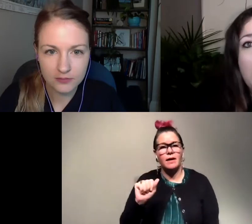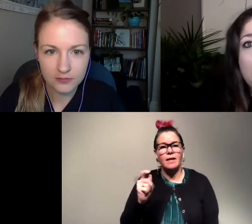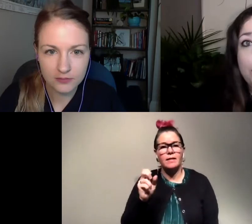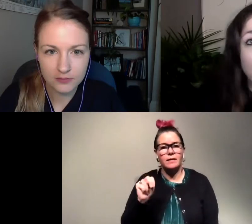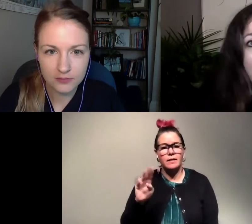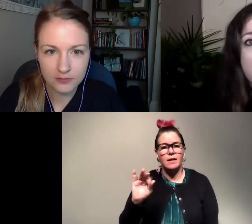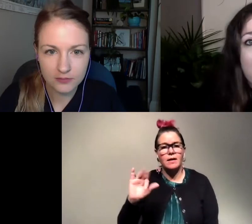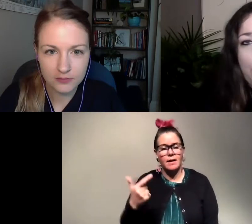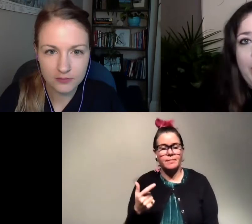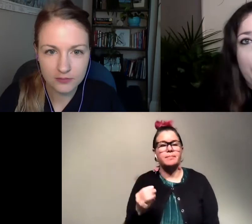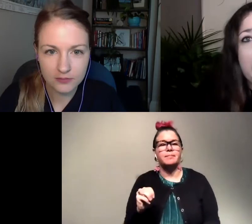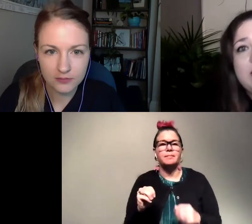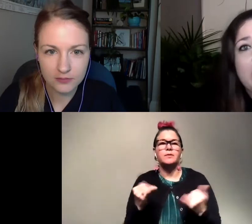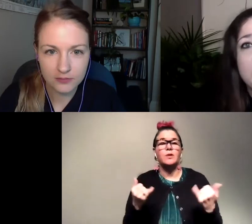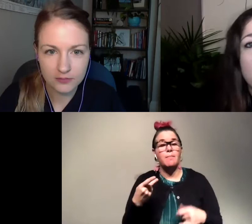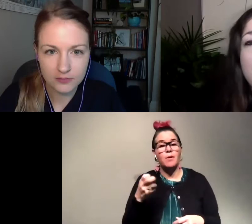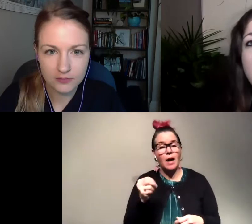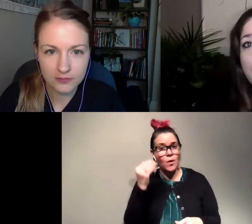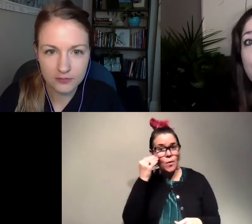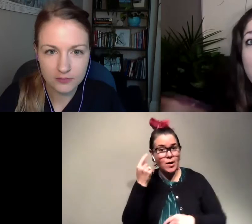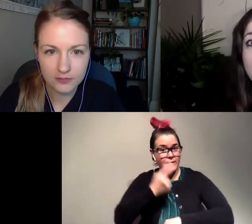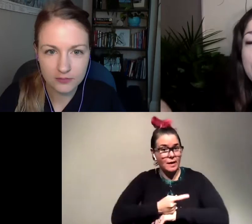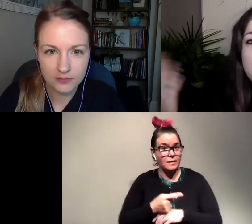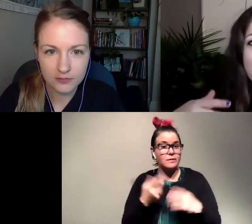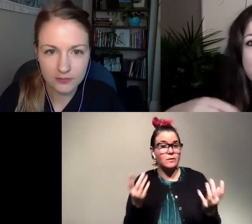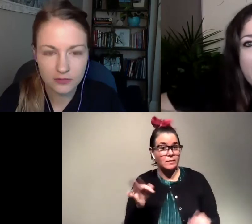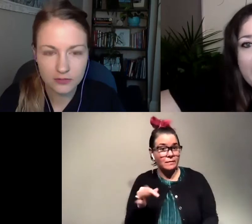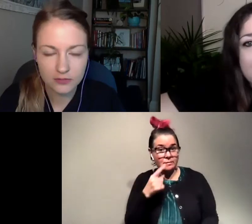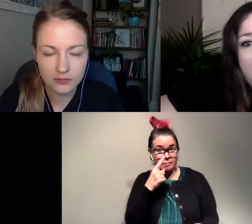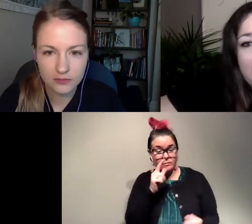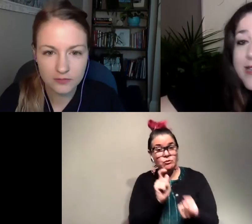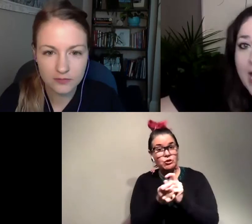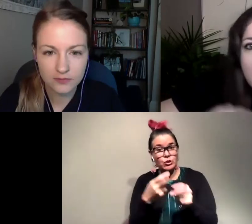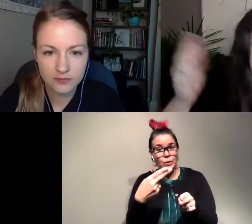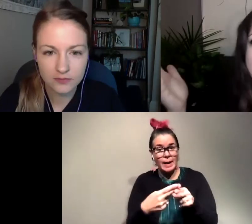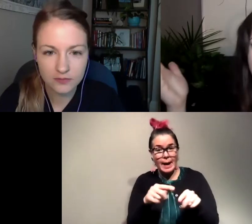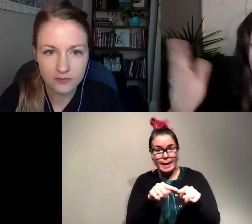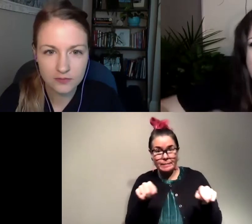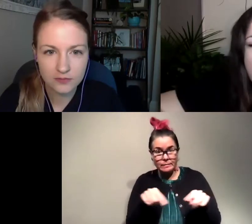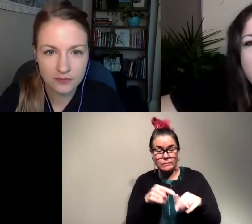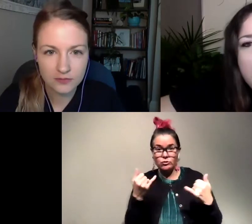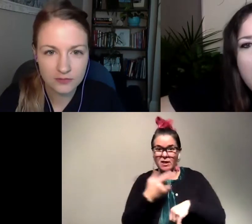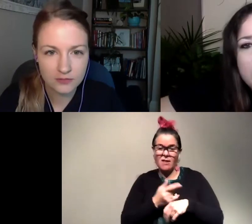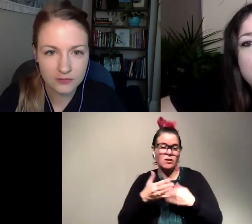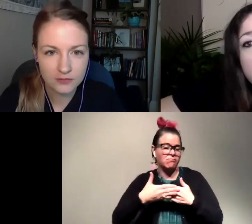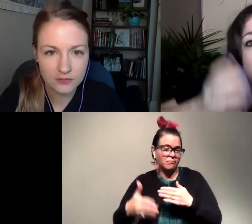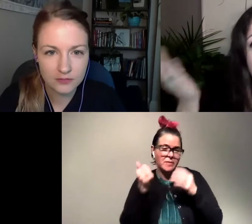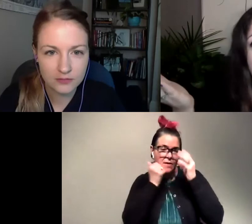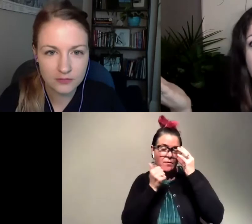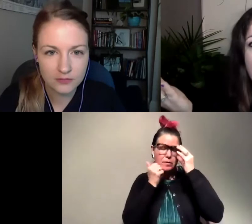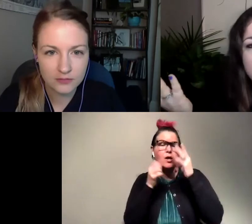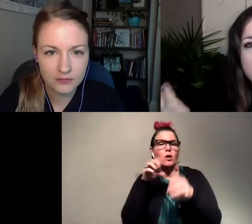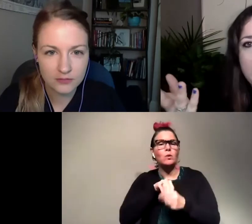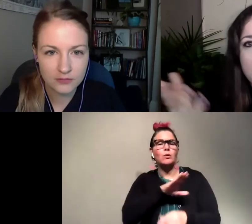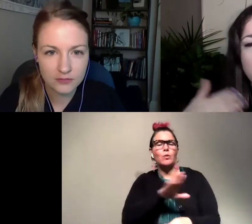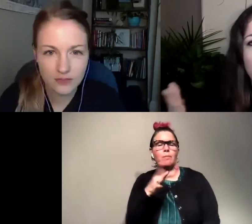a pronoun day, pronoun awareness day. So if you'd like you can change your name today and every day to include your